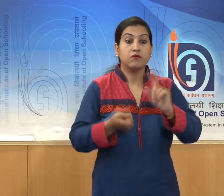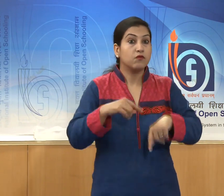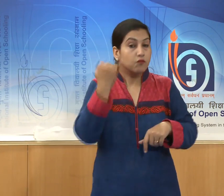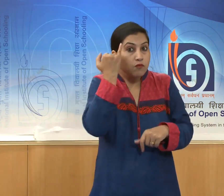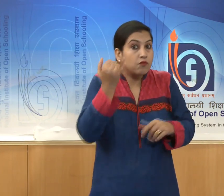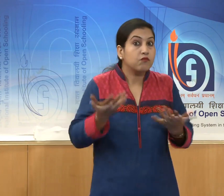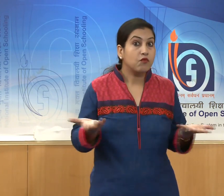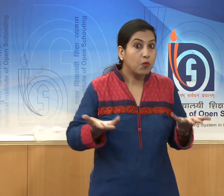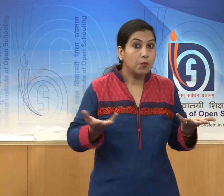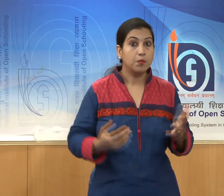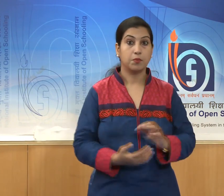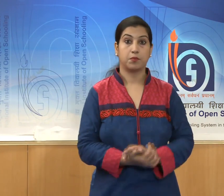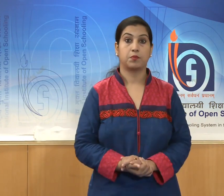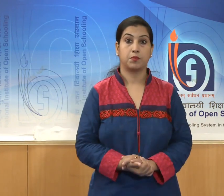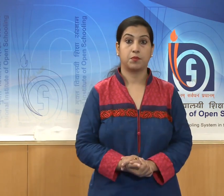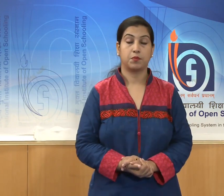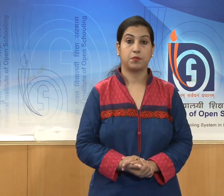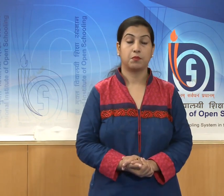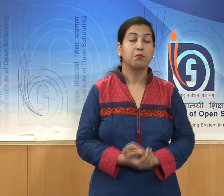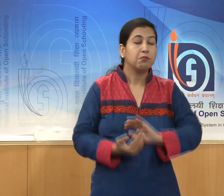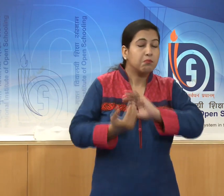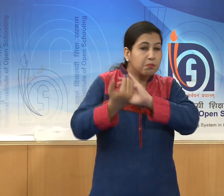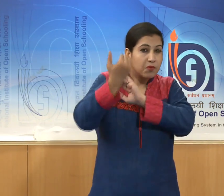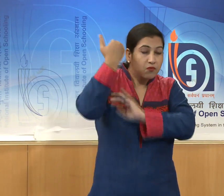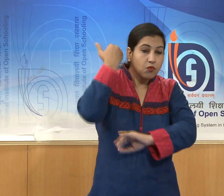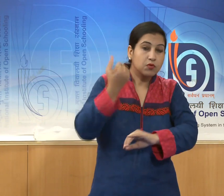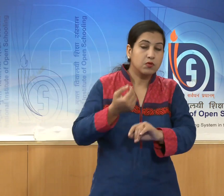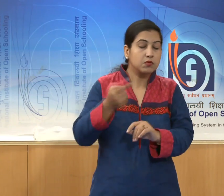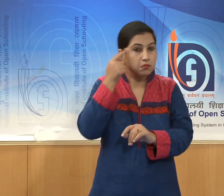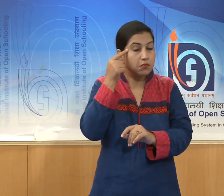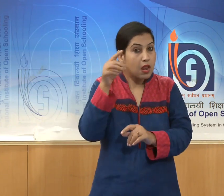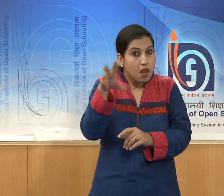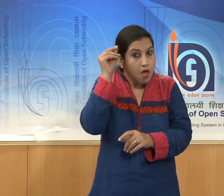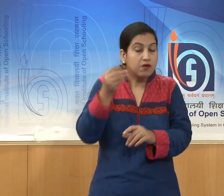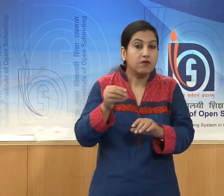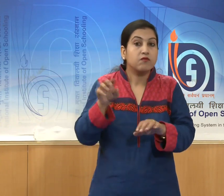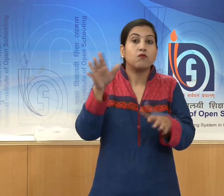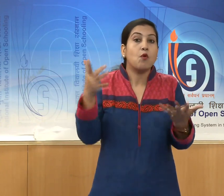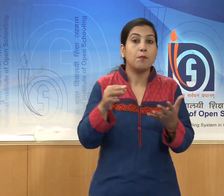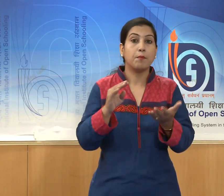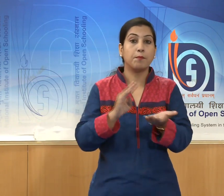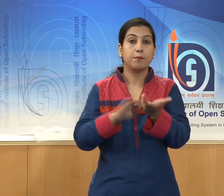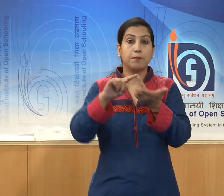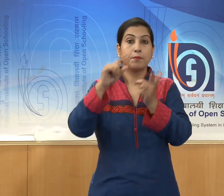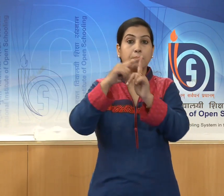earlier Middle East or post